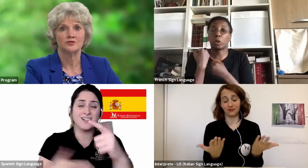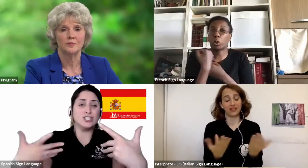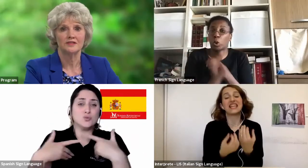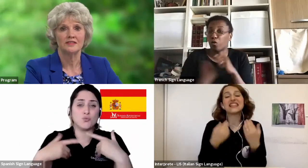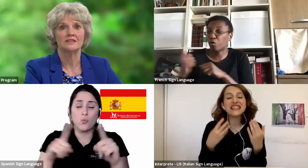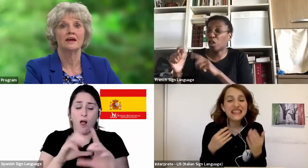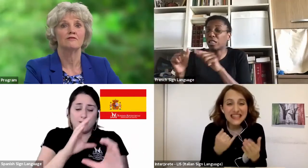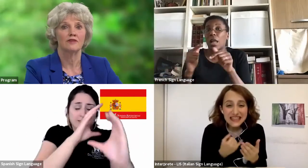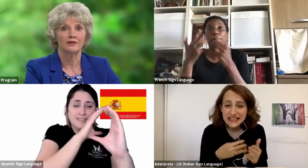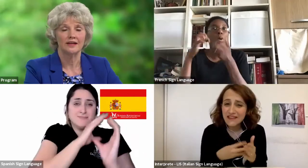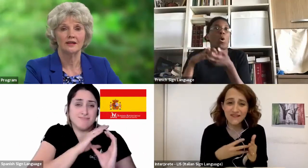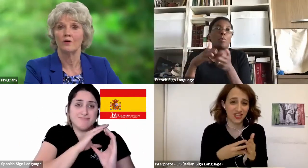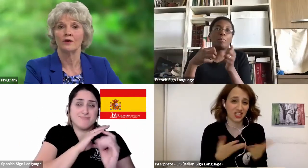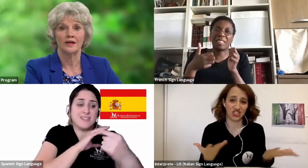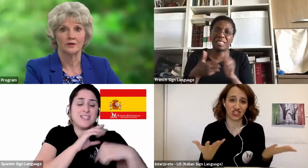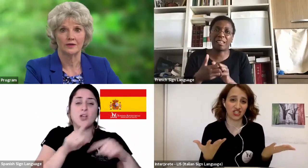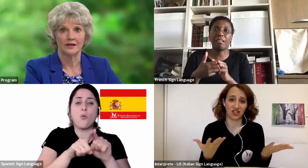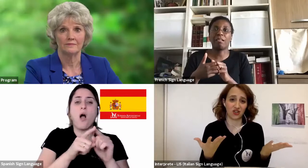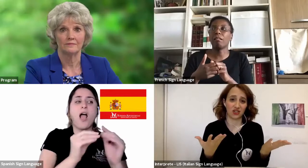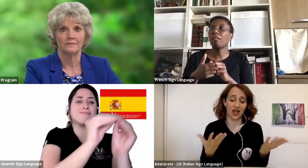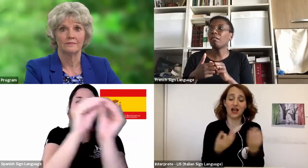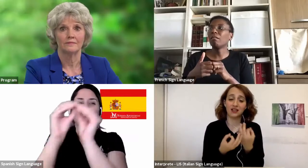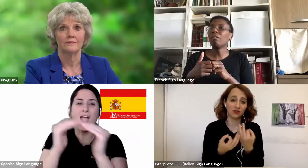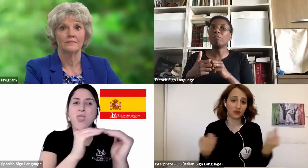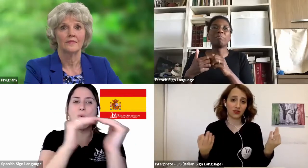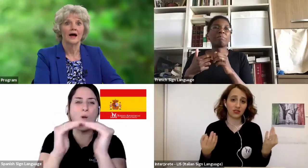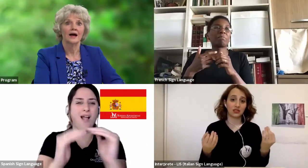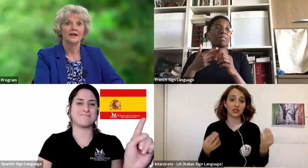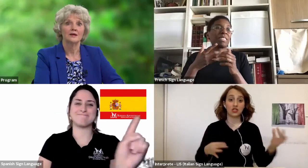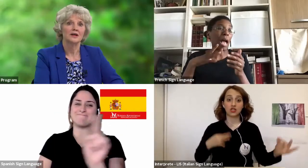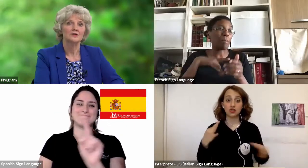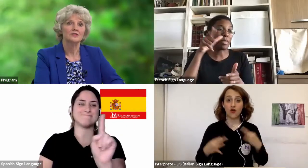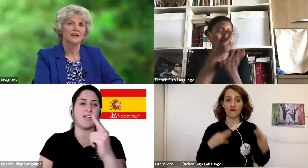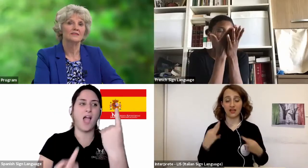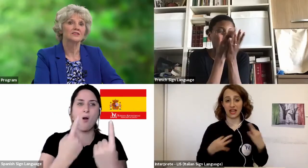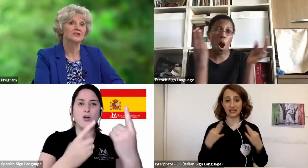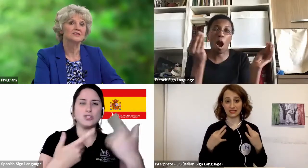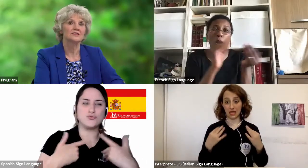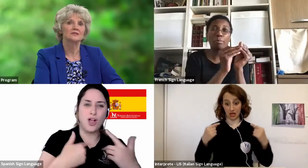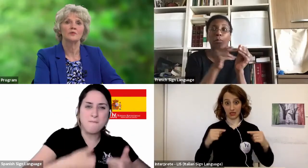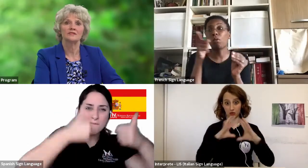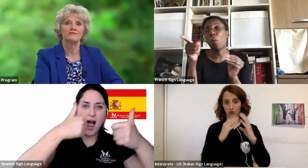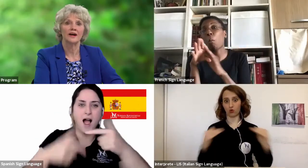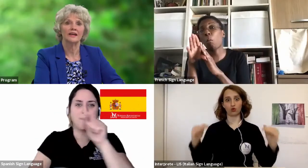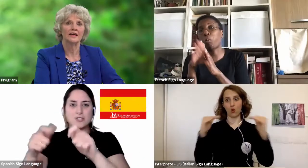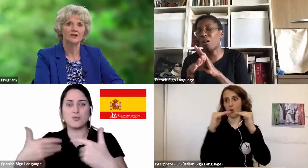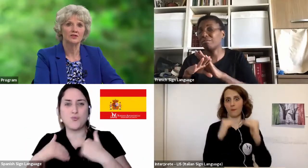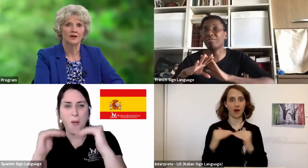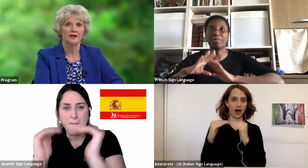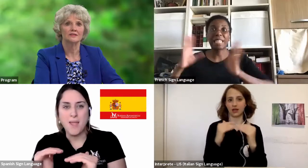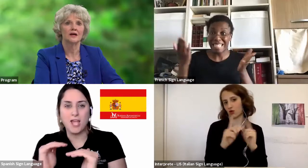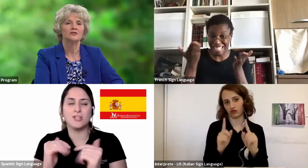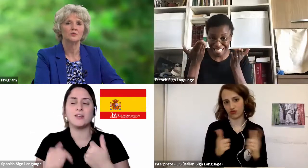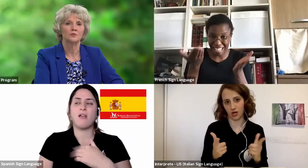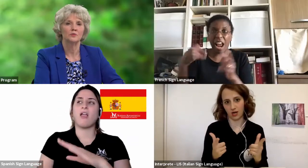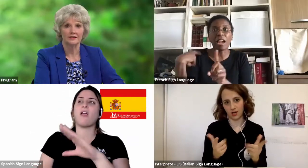distributed fairly or equally. I came to understand that Jesus was inviting each